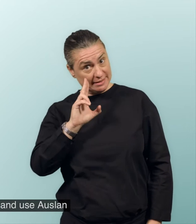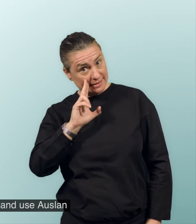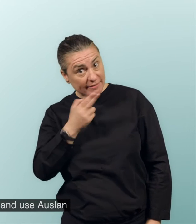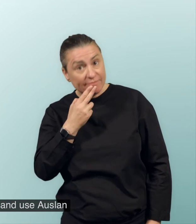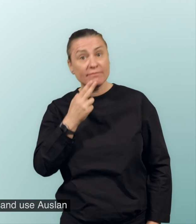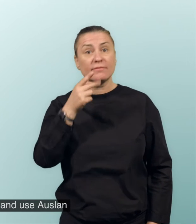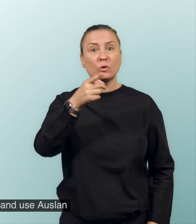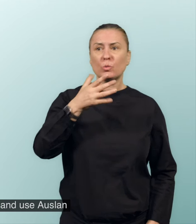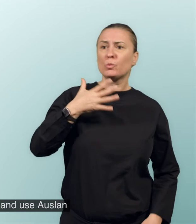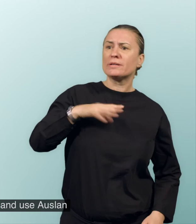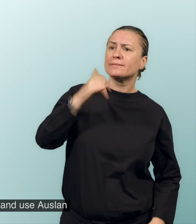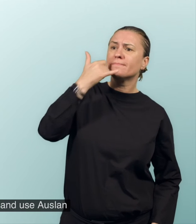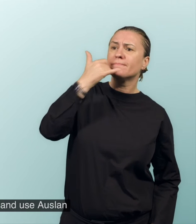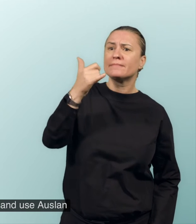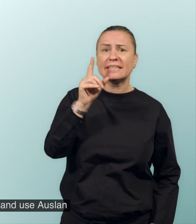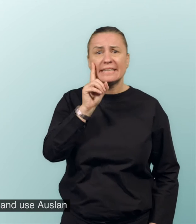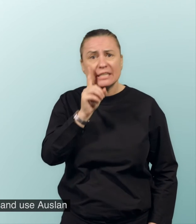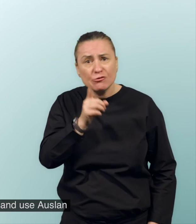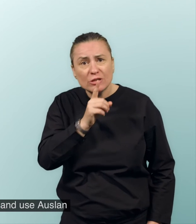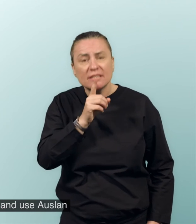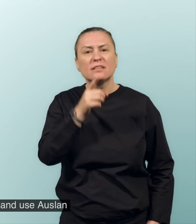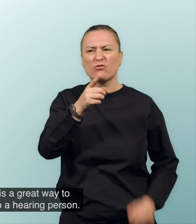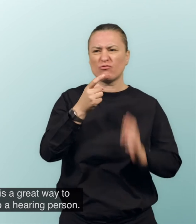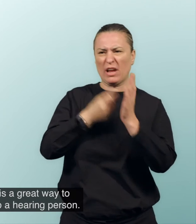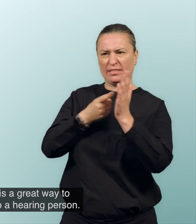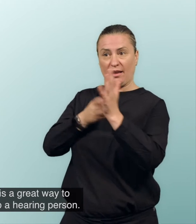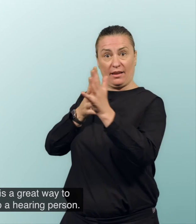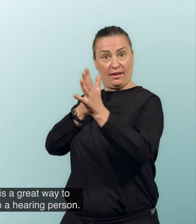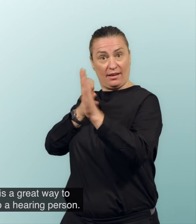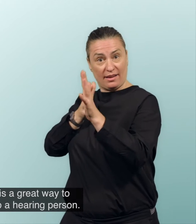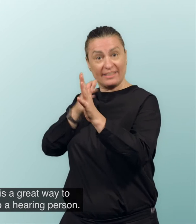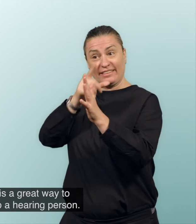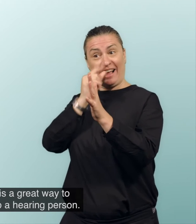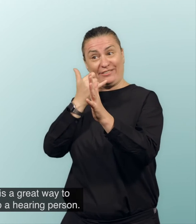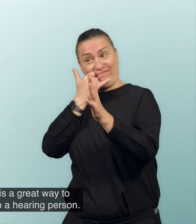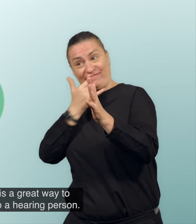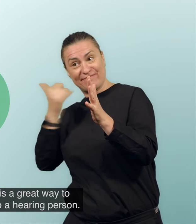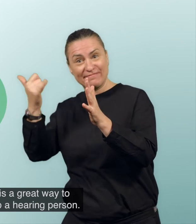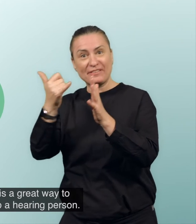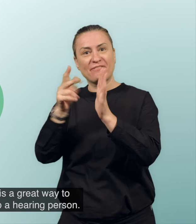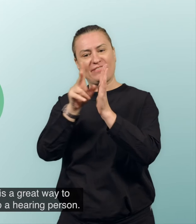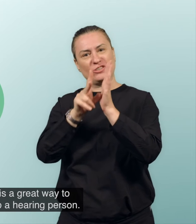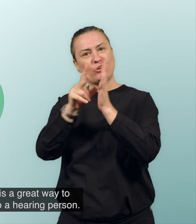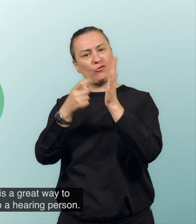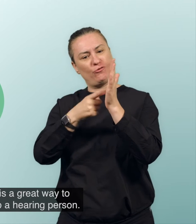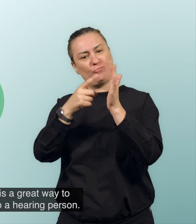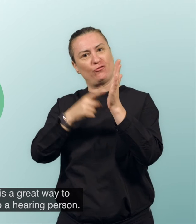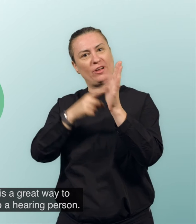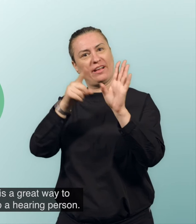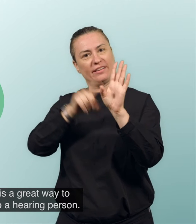If you are deaf and use Auslan, then Video Relay is a great way to make a phone call to a hearing person.